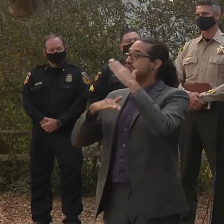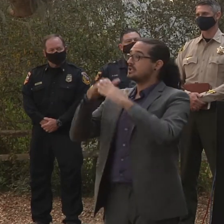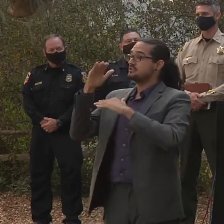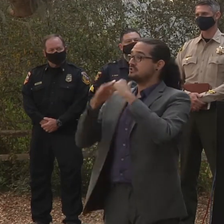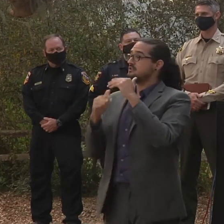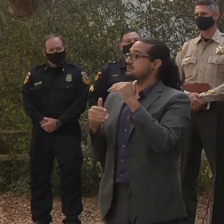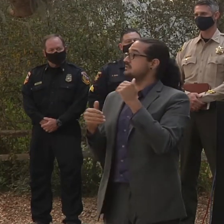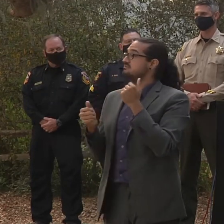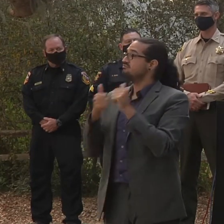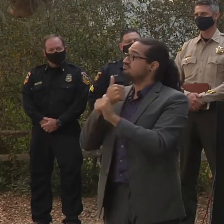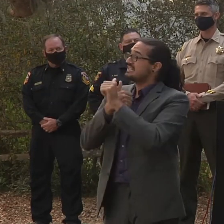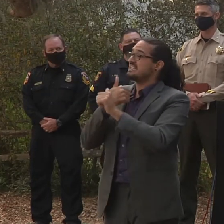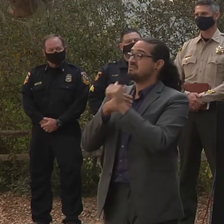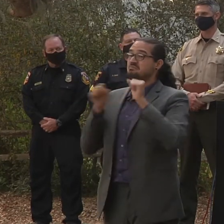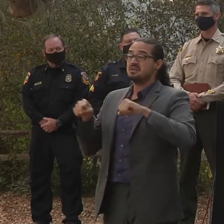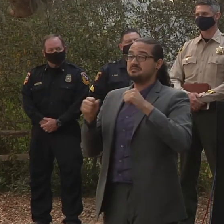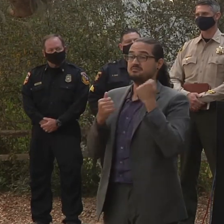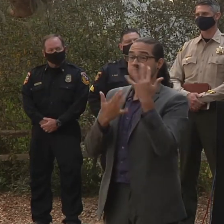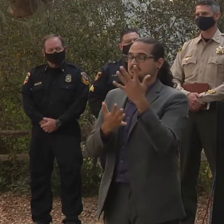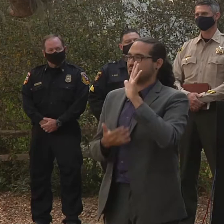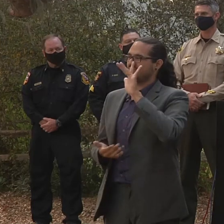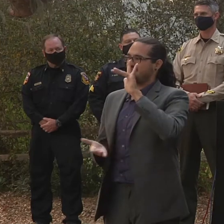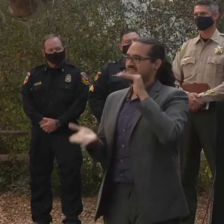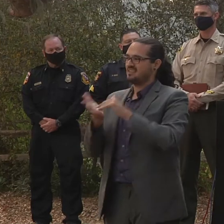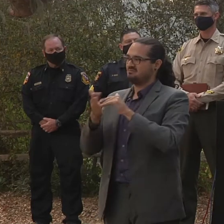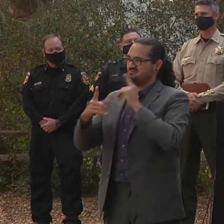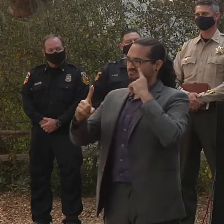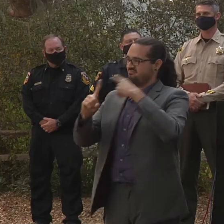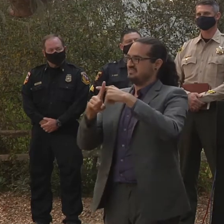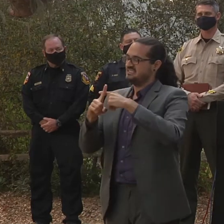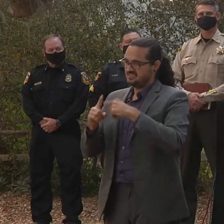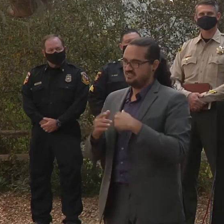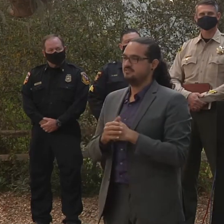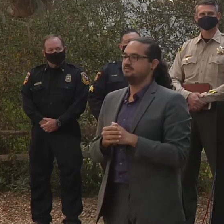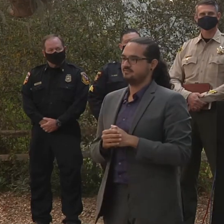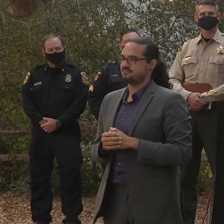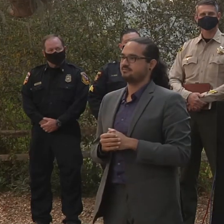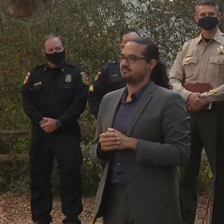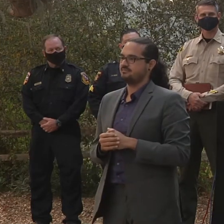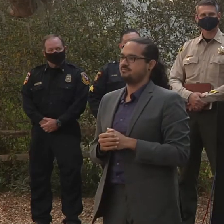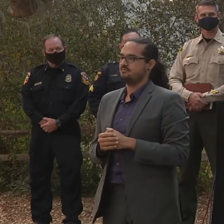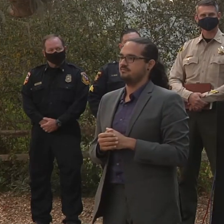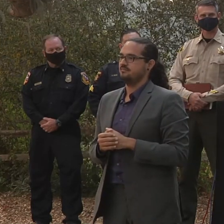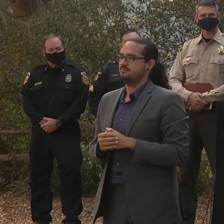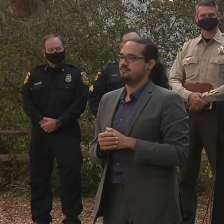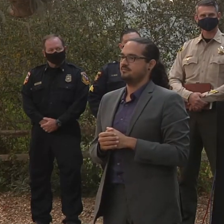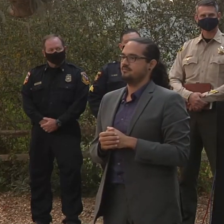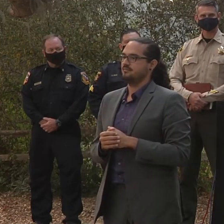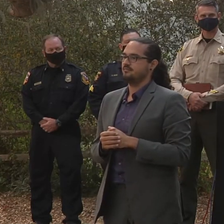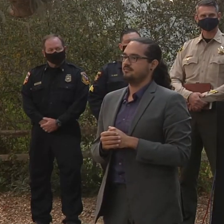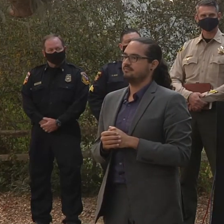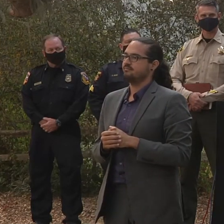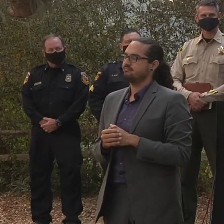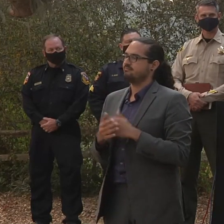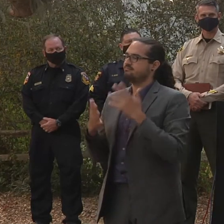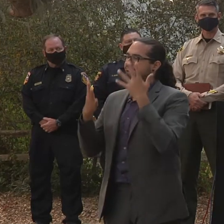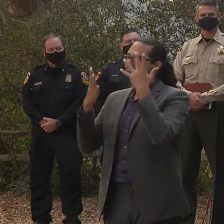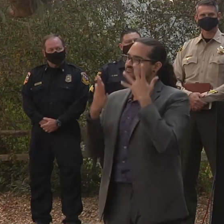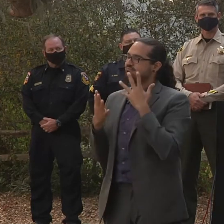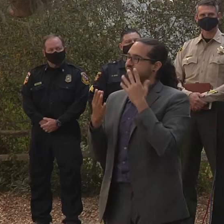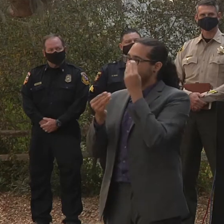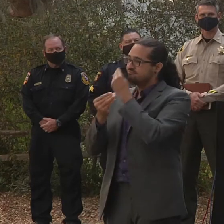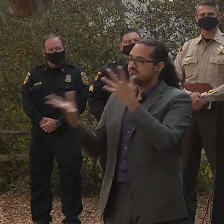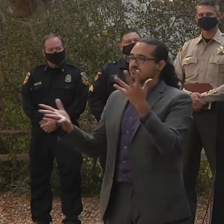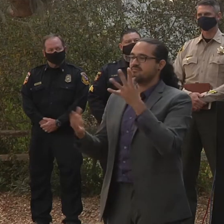that are threatened throughout the complex. And we unfortunately can confirm this evening that we are up to 443